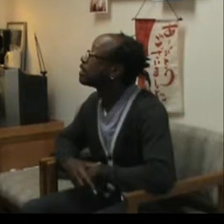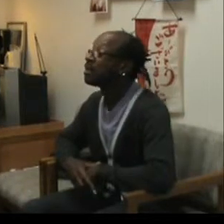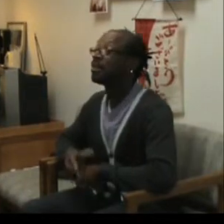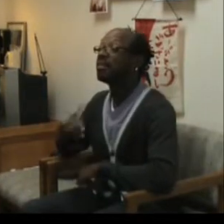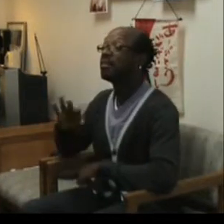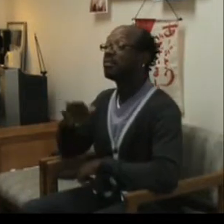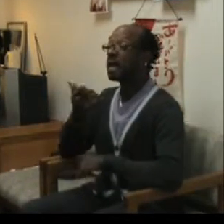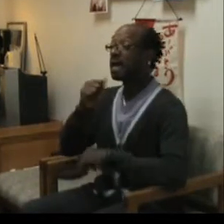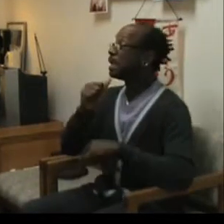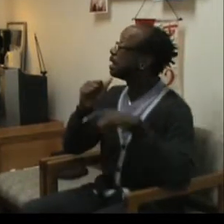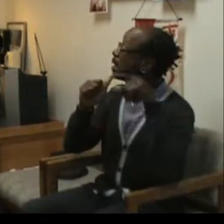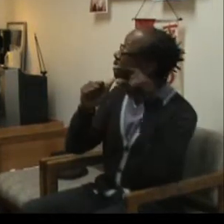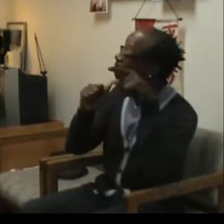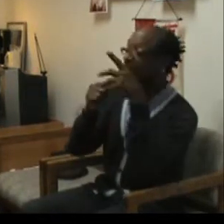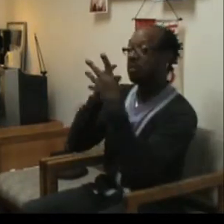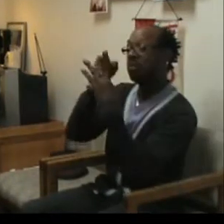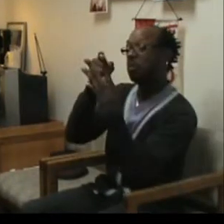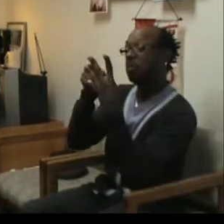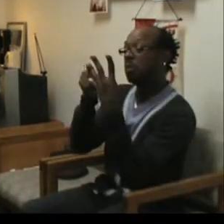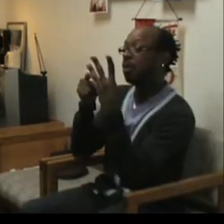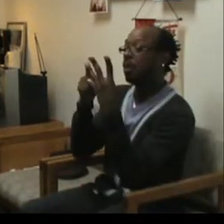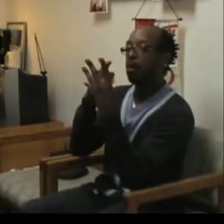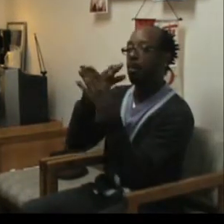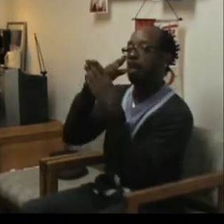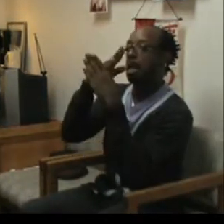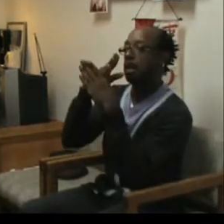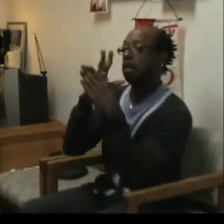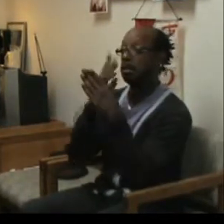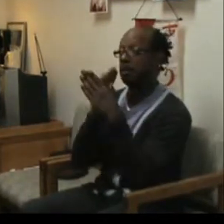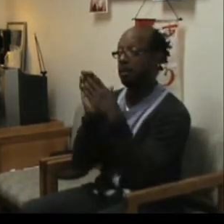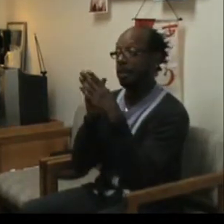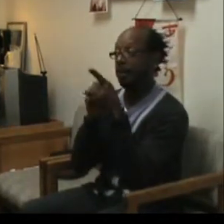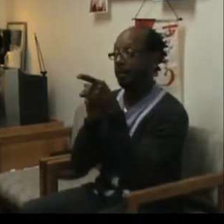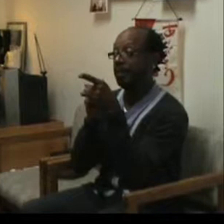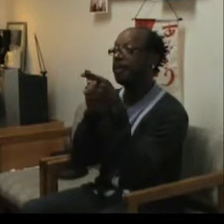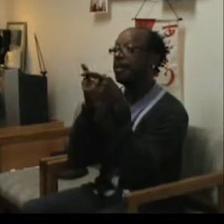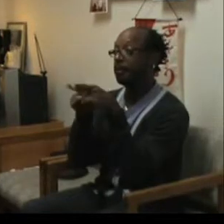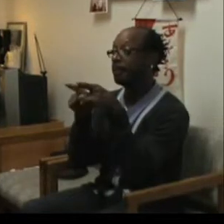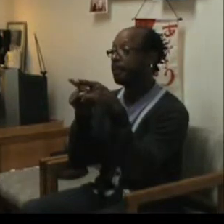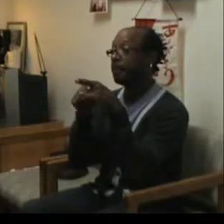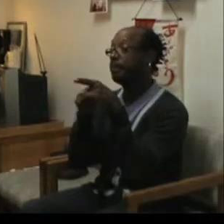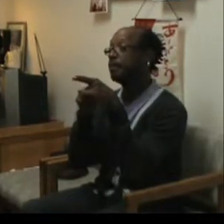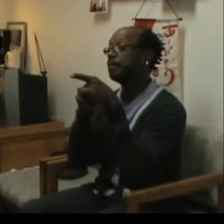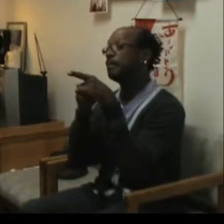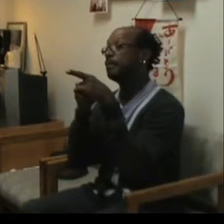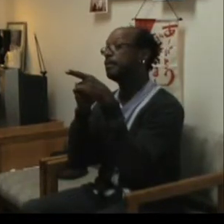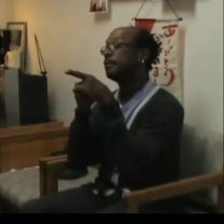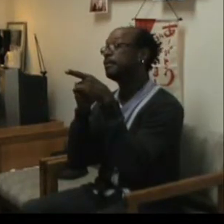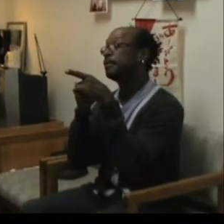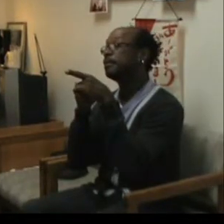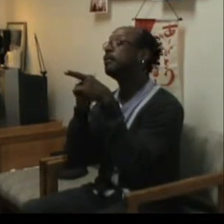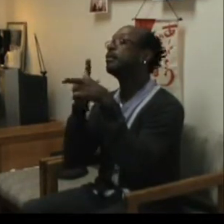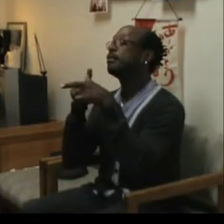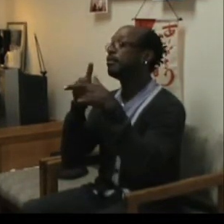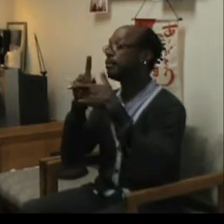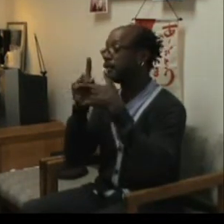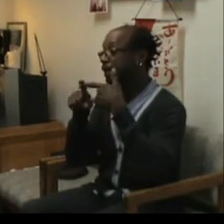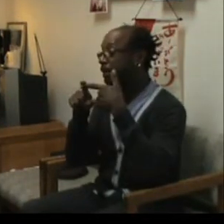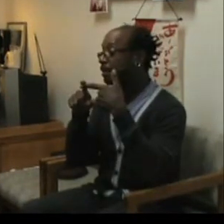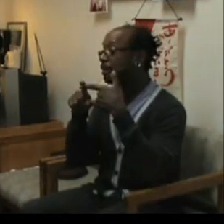then the oxygen,